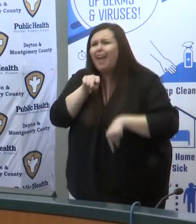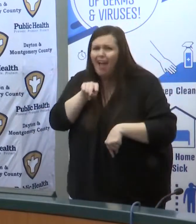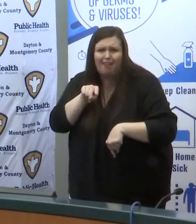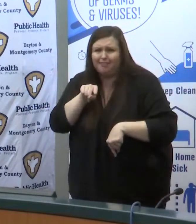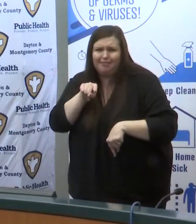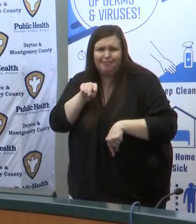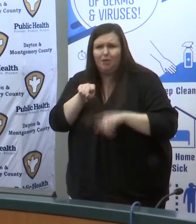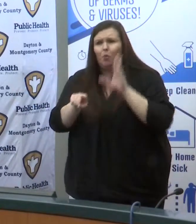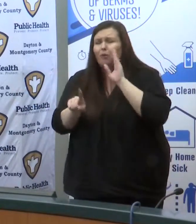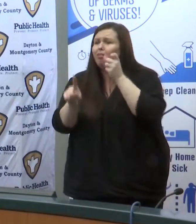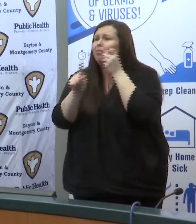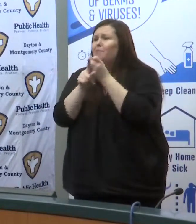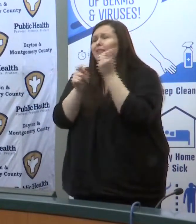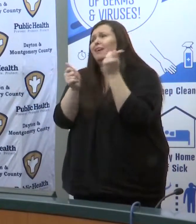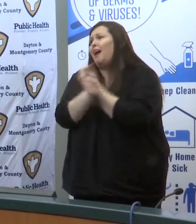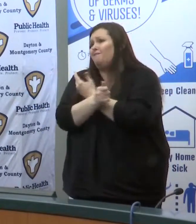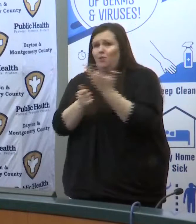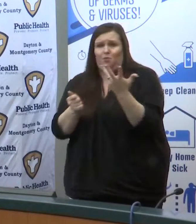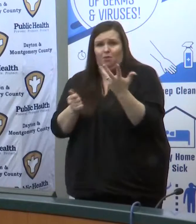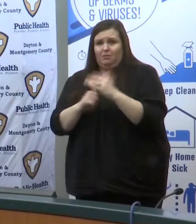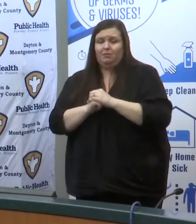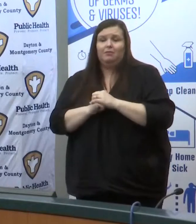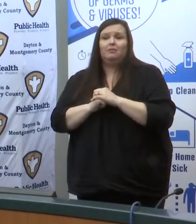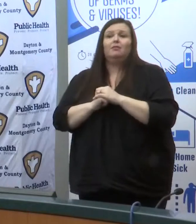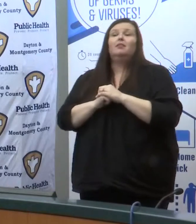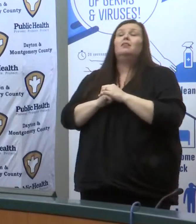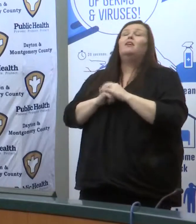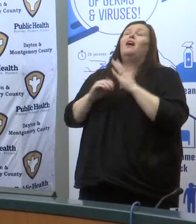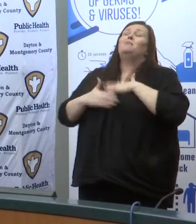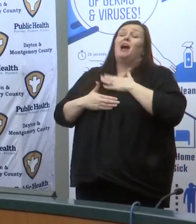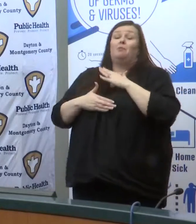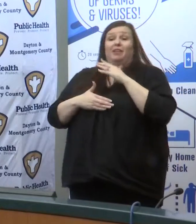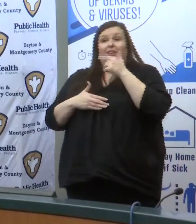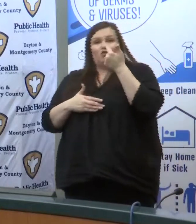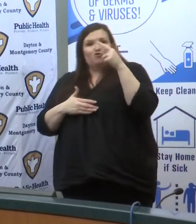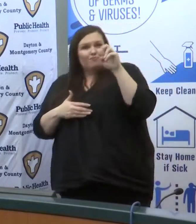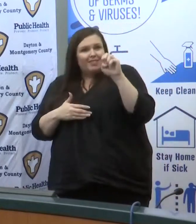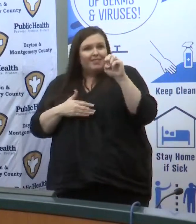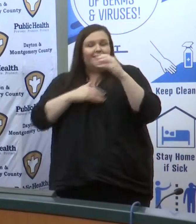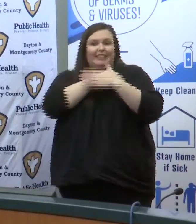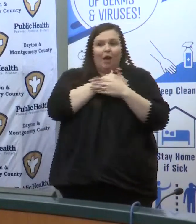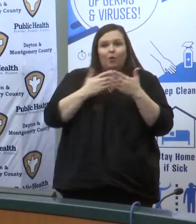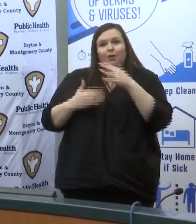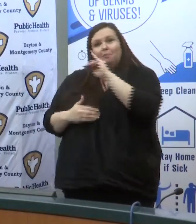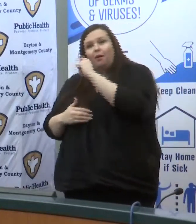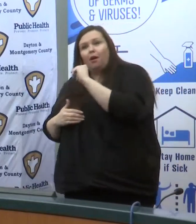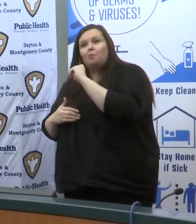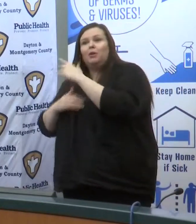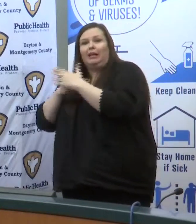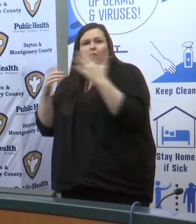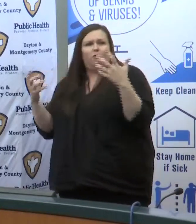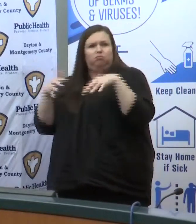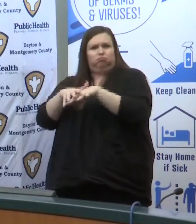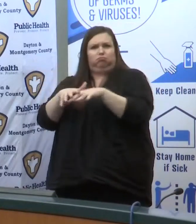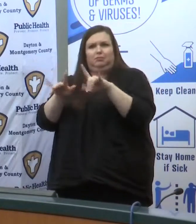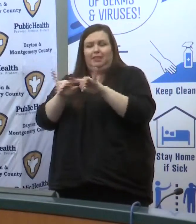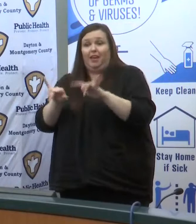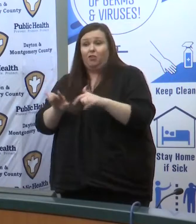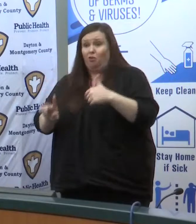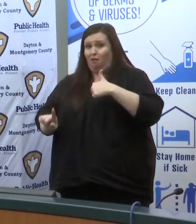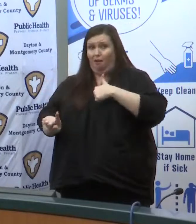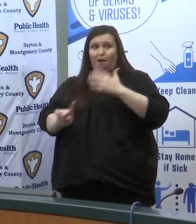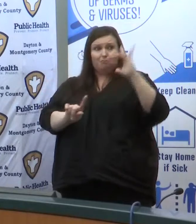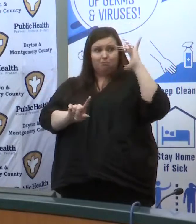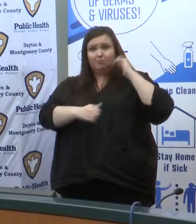us all and and that's why i'm so pleased that we're all here together and green county's here sharing with this i will tell you that i am a veteran